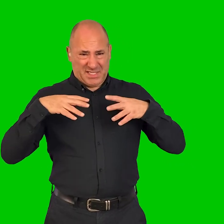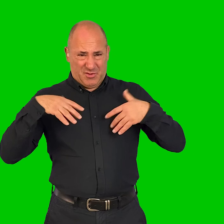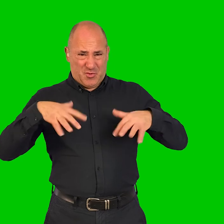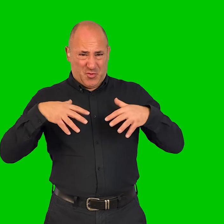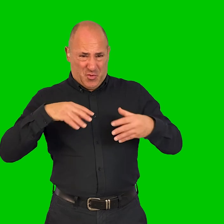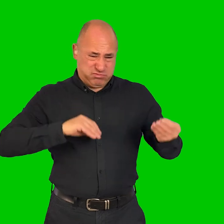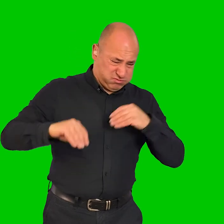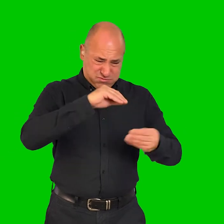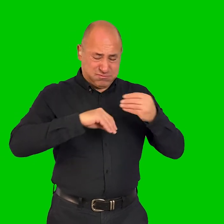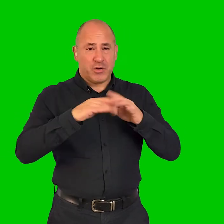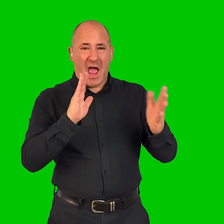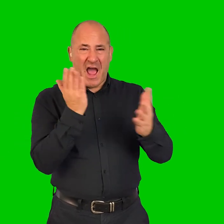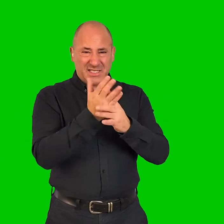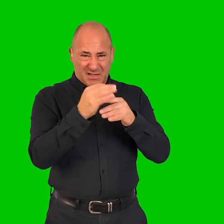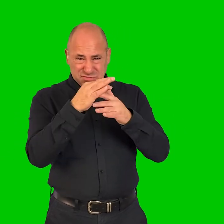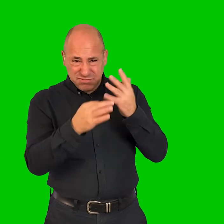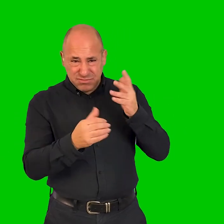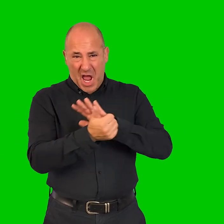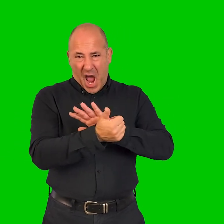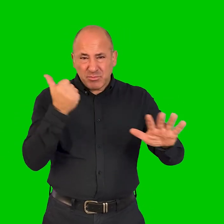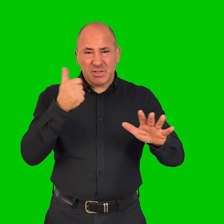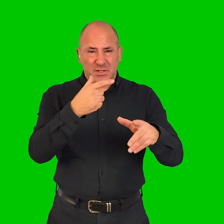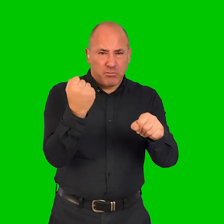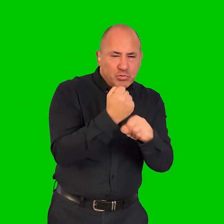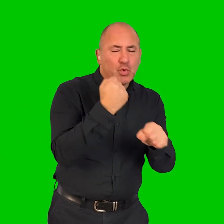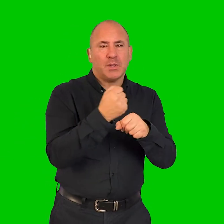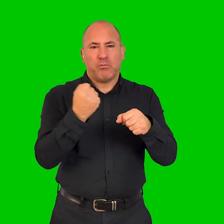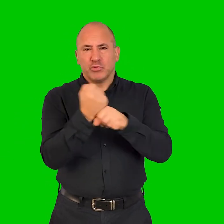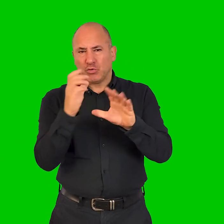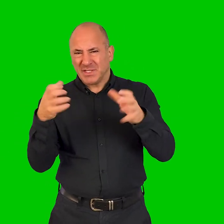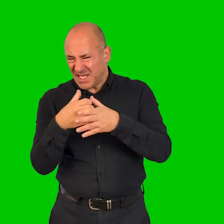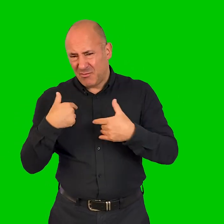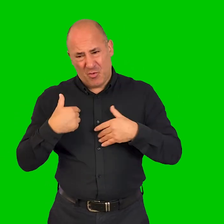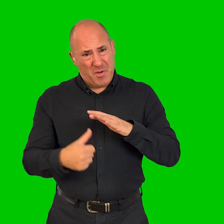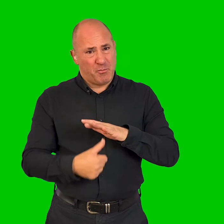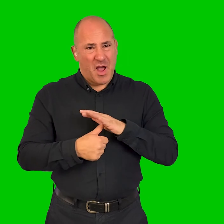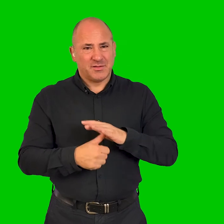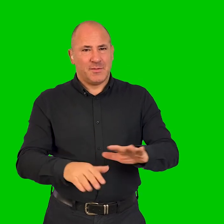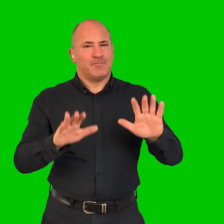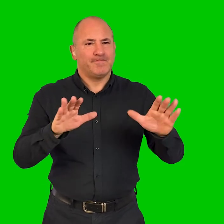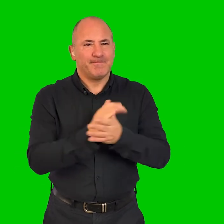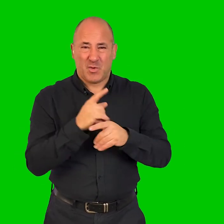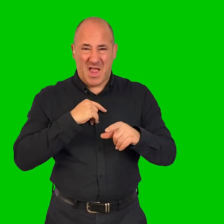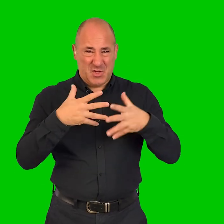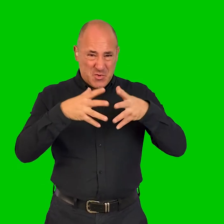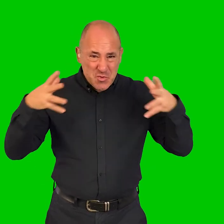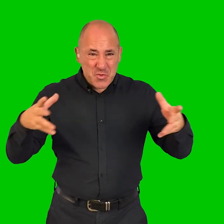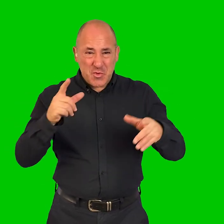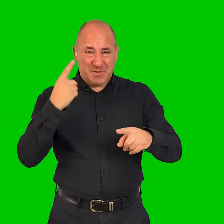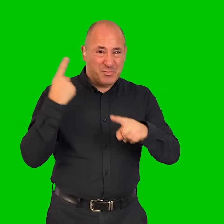embedded huge amounts of work around access and the expertise of our producing and production team really impressed me. But I think due to the volume and speed of a